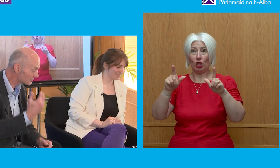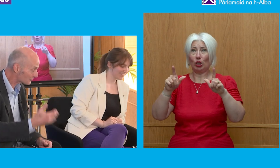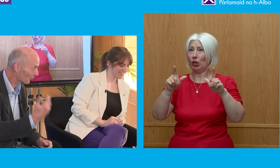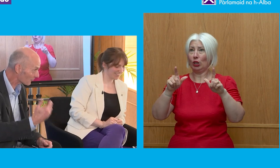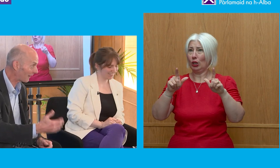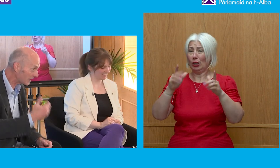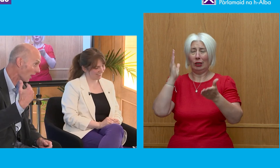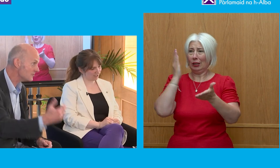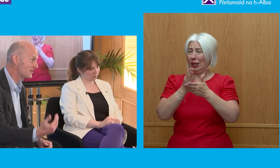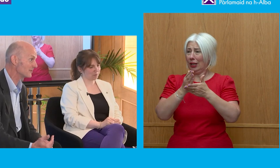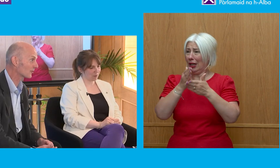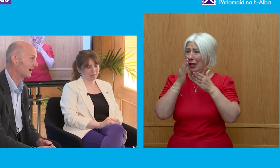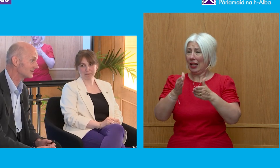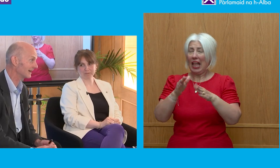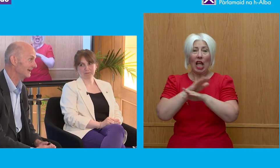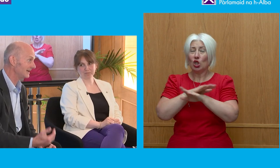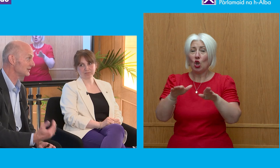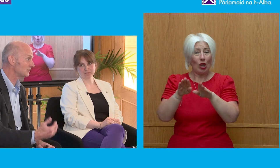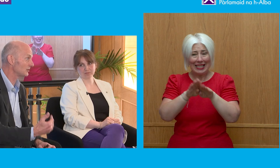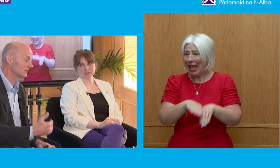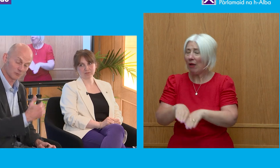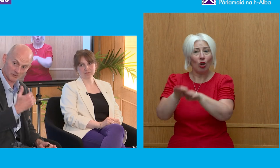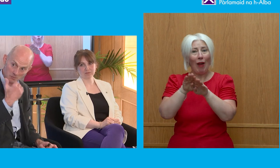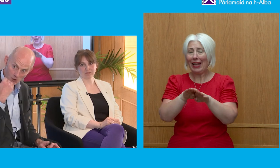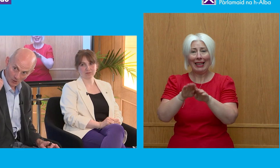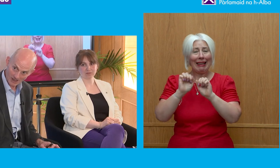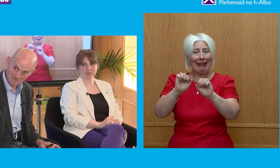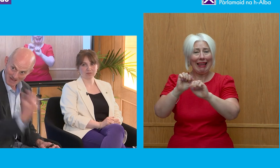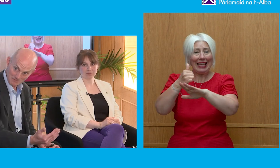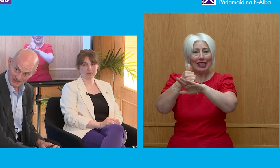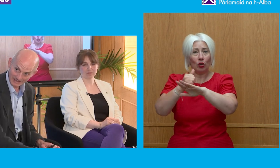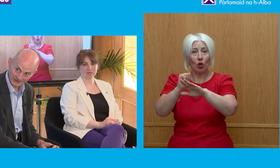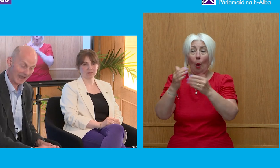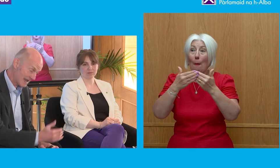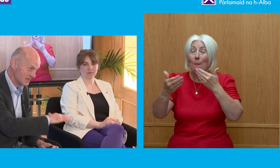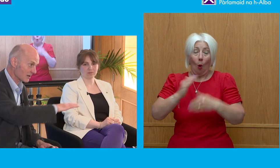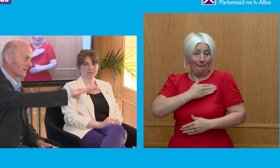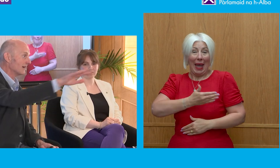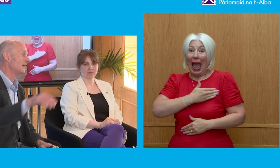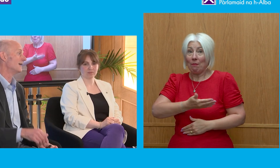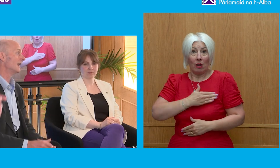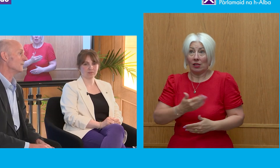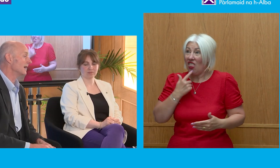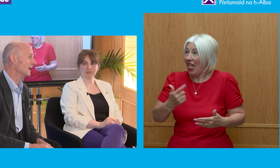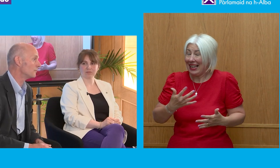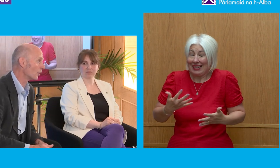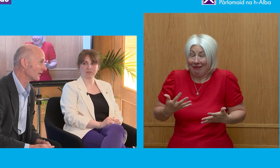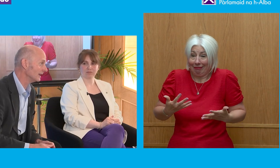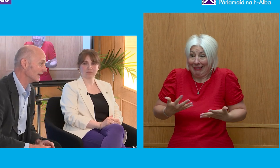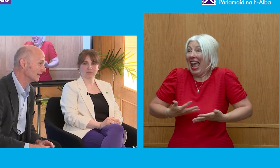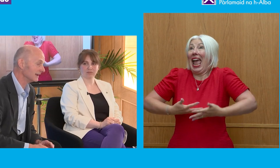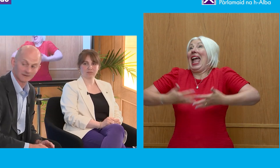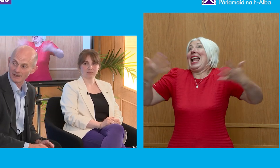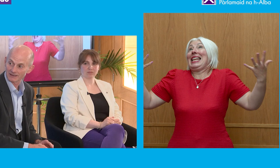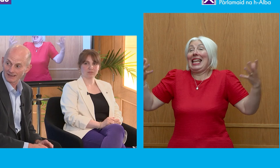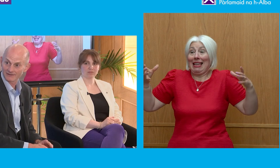extraordinarily undemocratic institution with more members in it than any other body